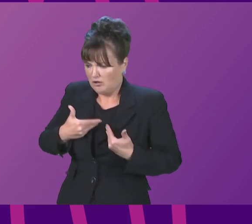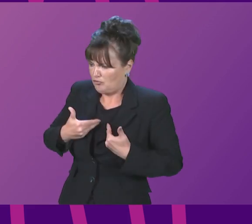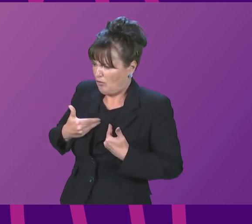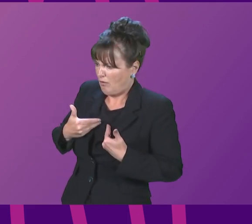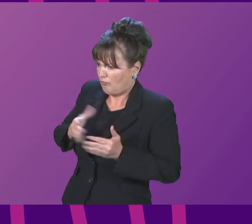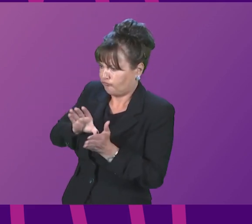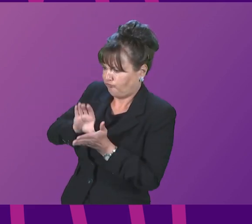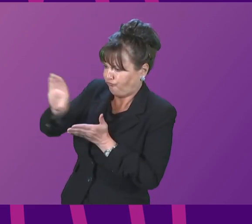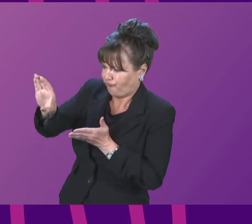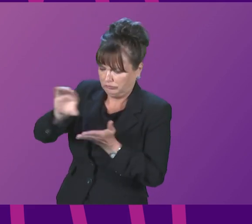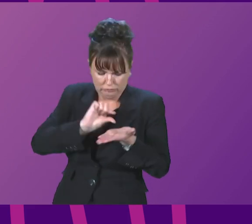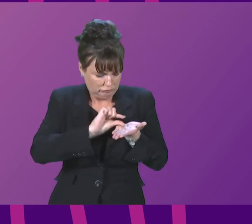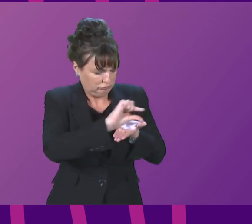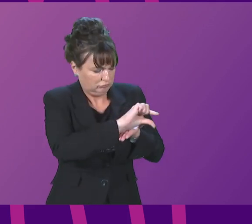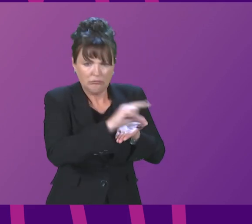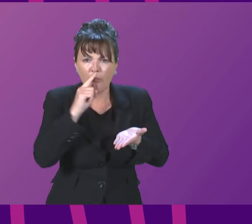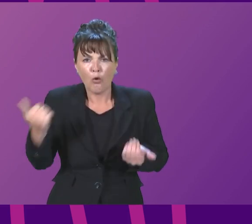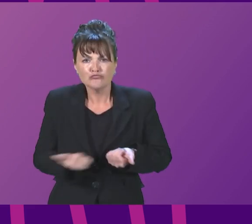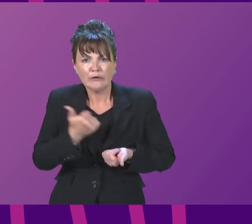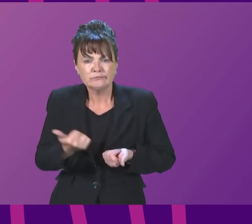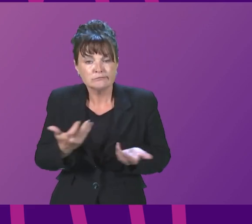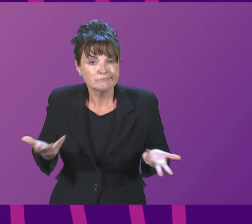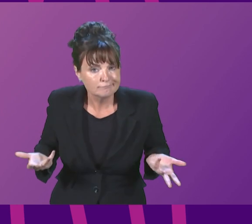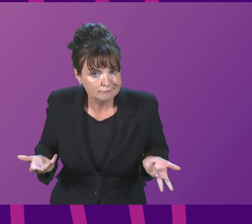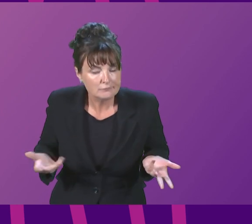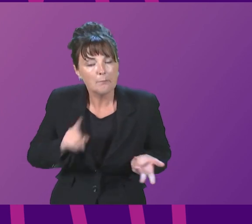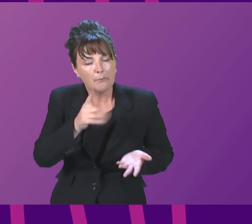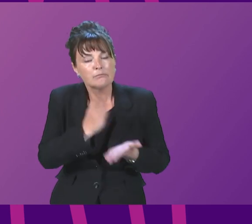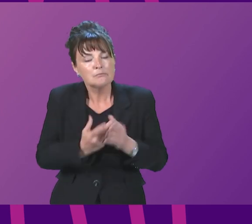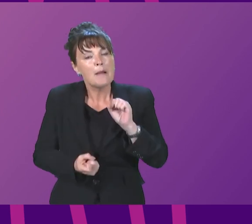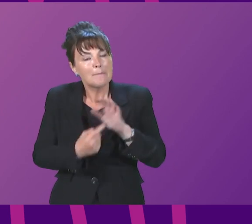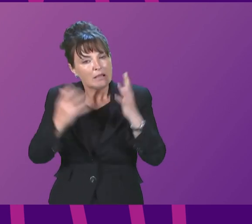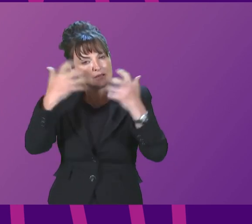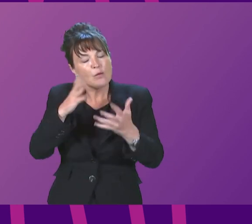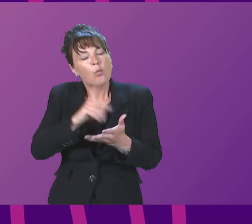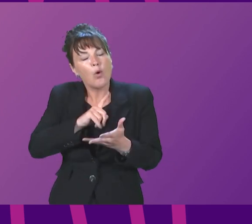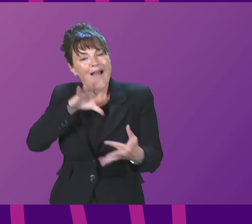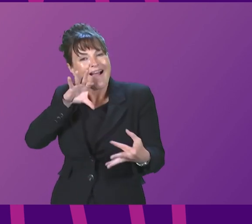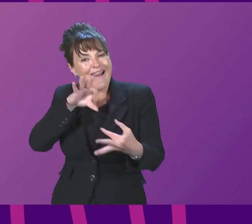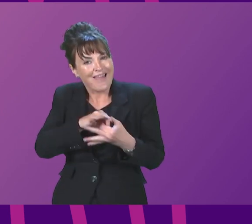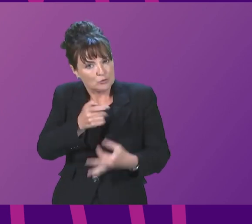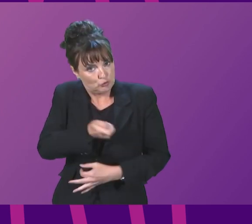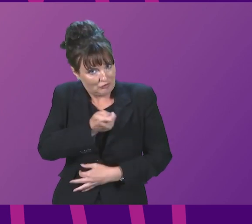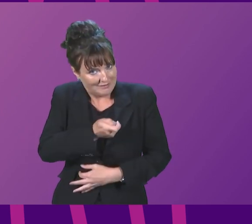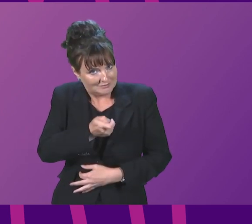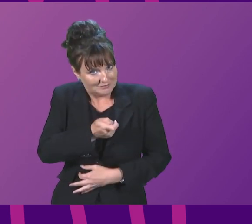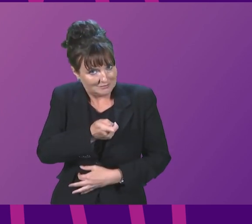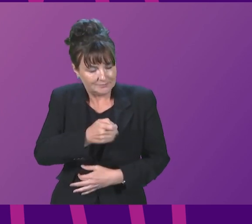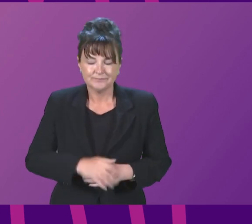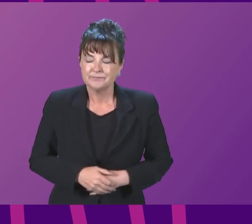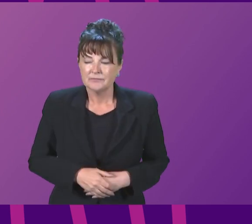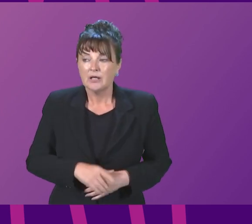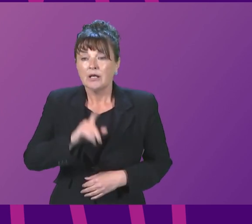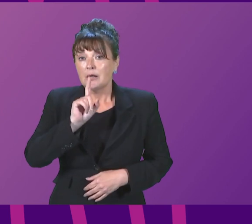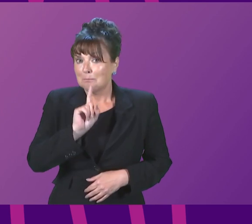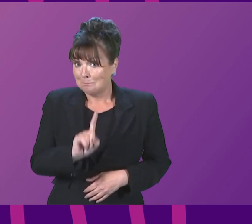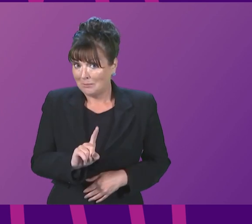the worst off but my main concern and it is relevant to rents because that is relevant to the overall cost crisis in what has been announced